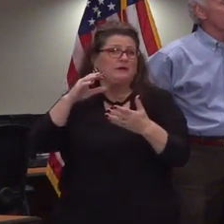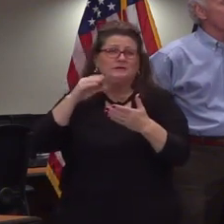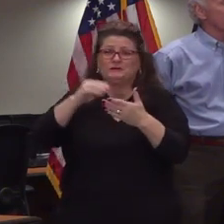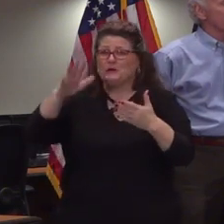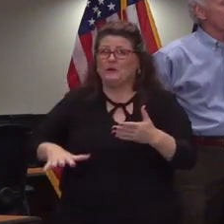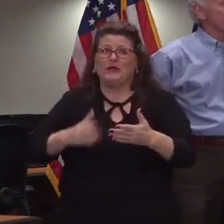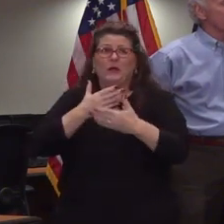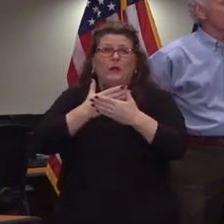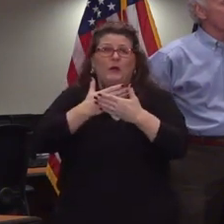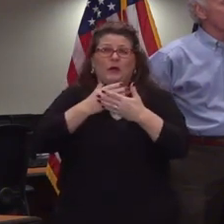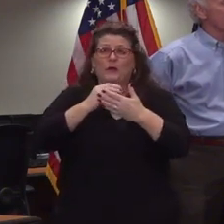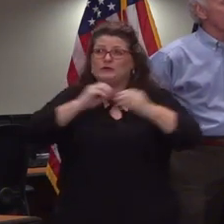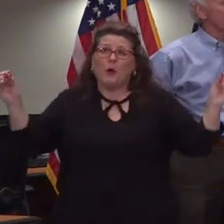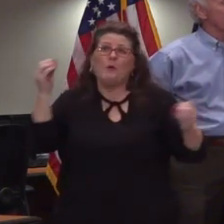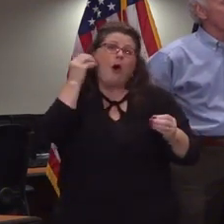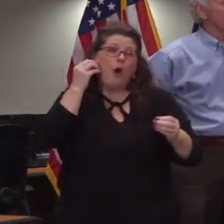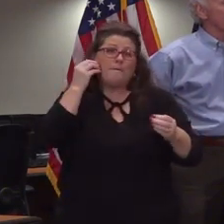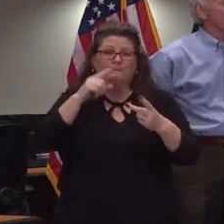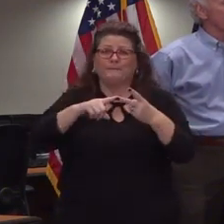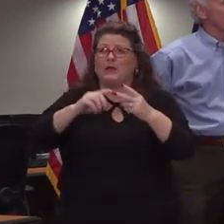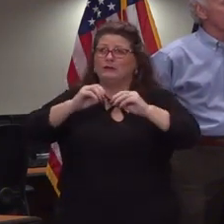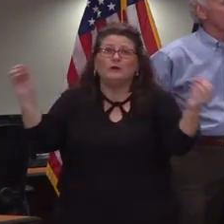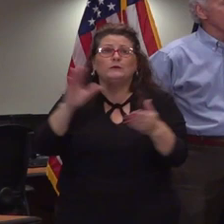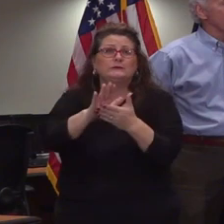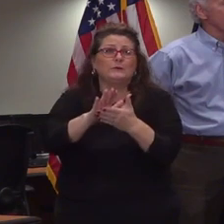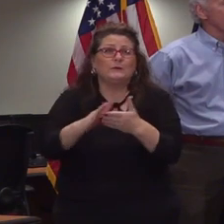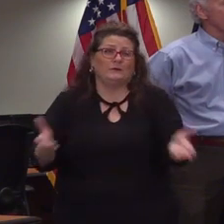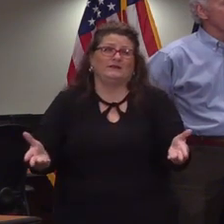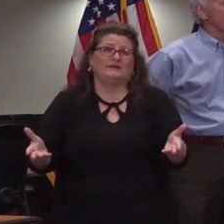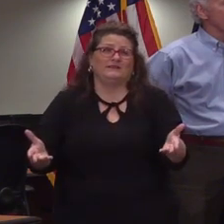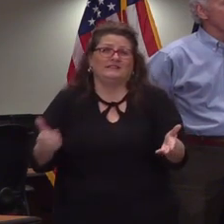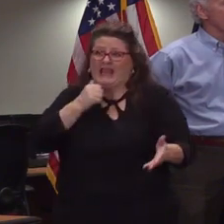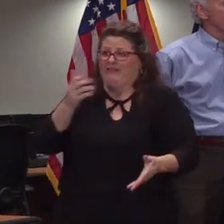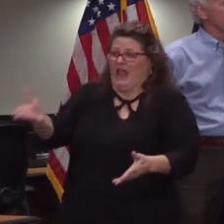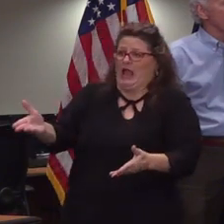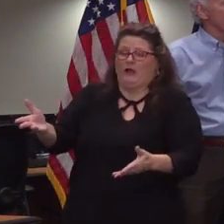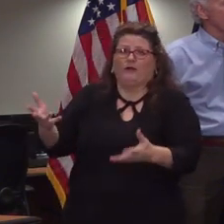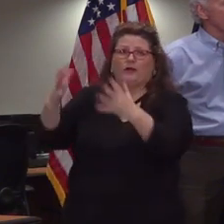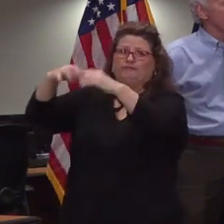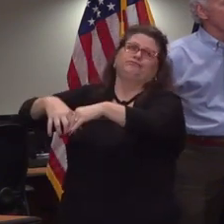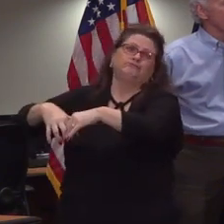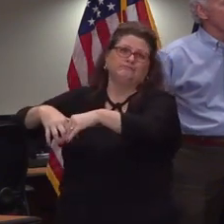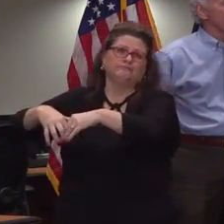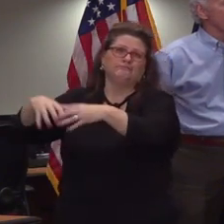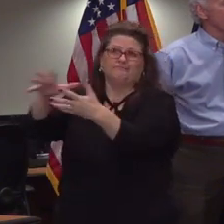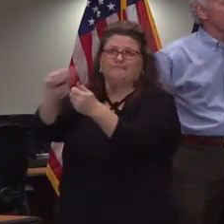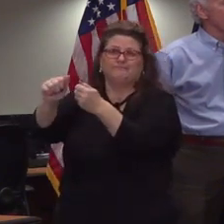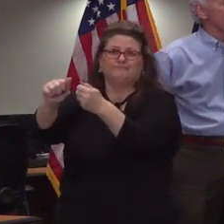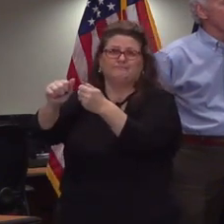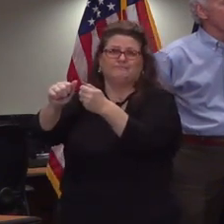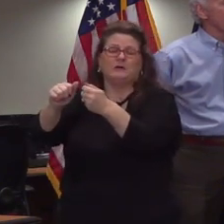nor have a home so the emotional trauma is much more important to deal with that right now than to worry about their instruction